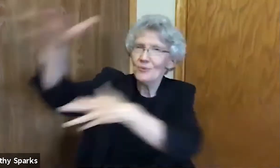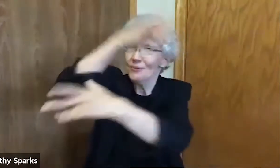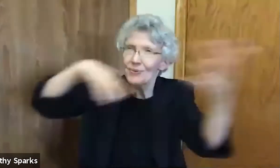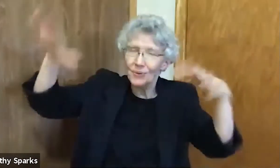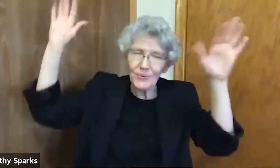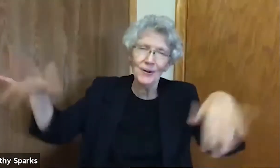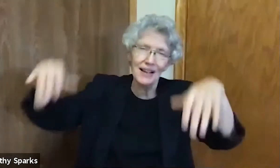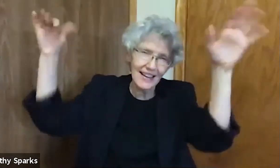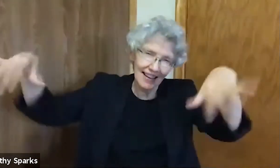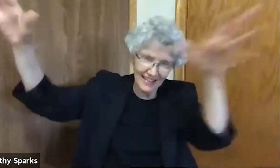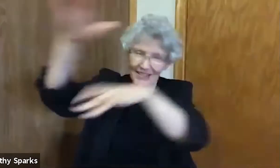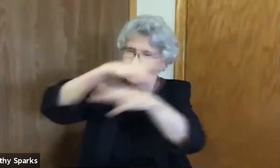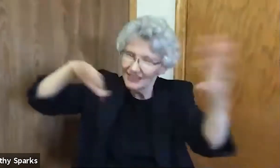other two wings for flying.